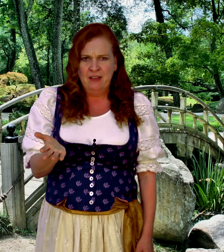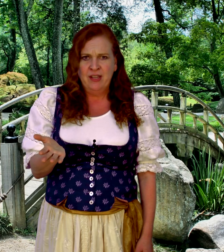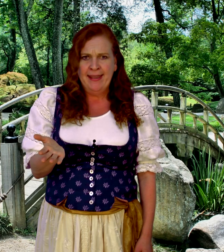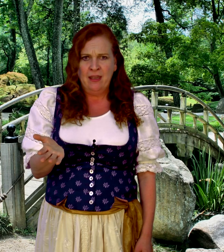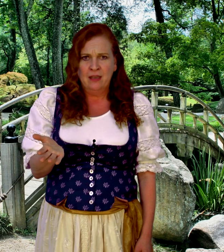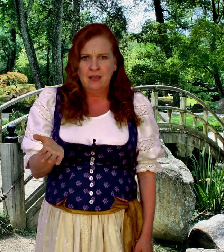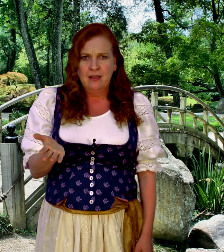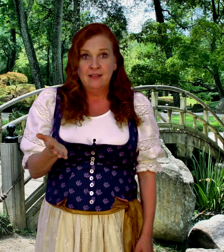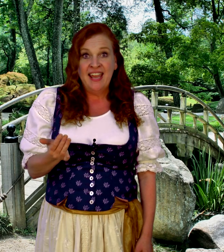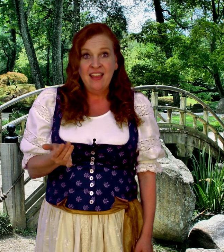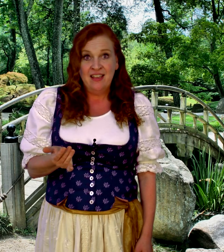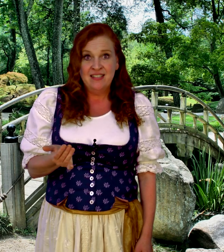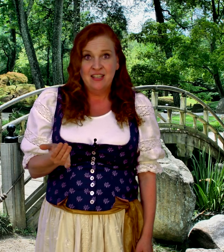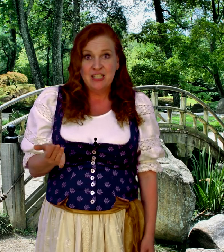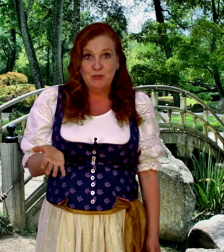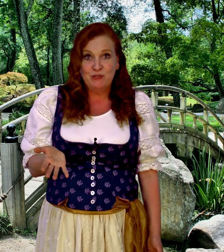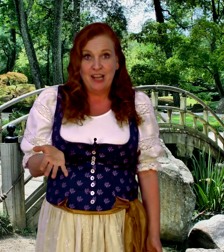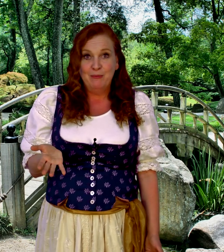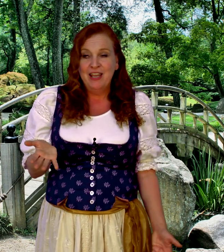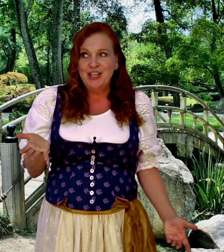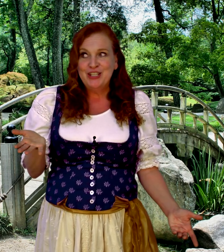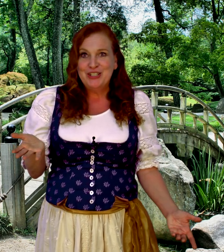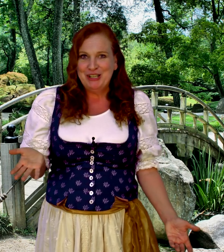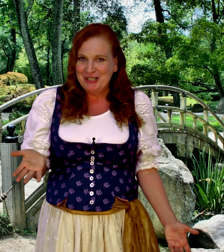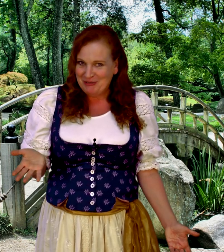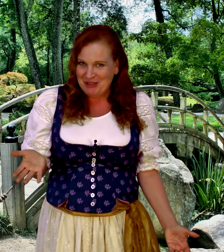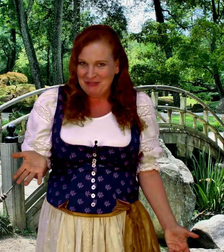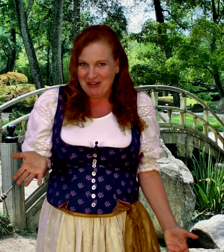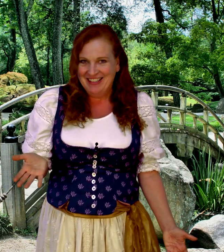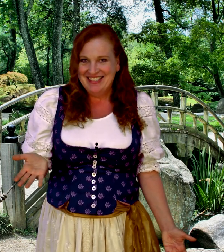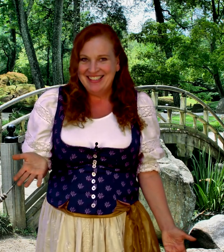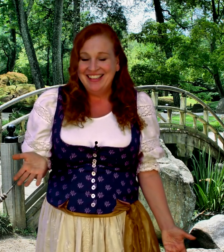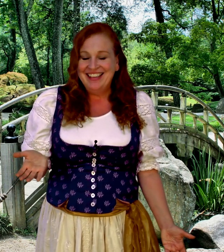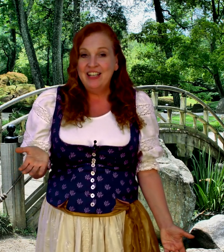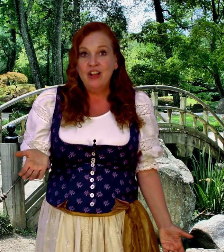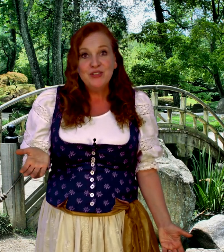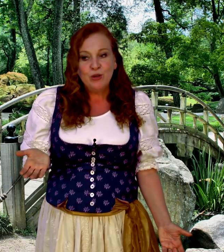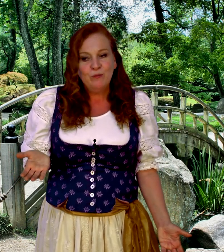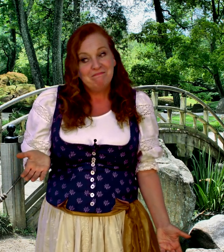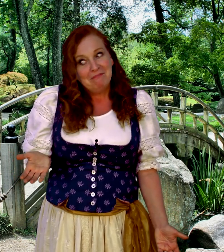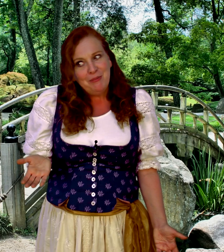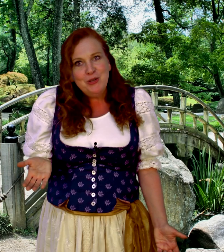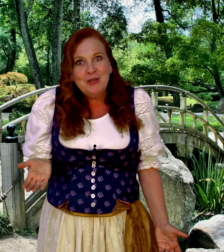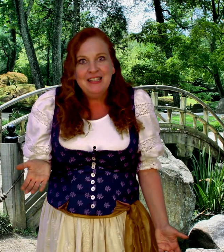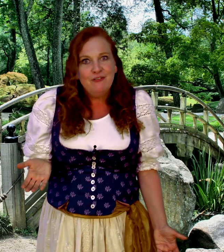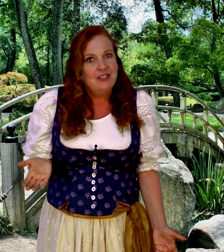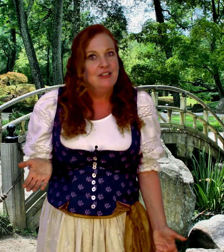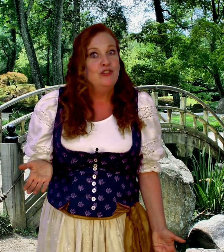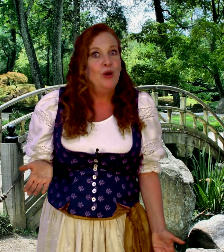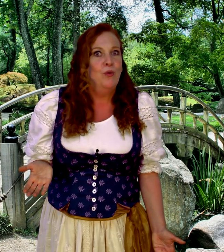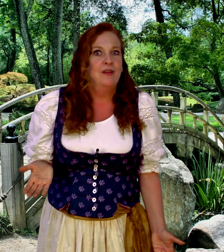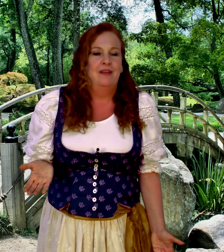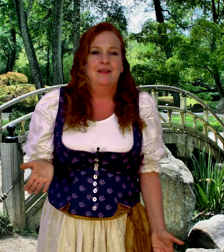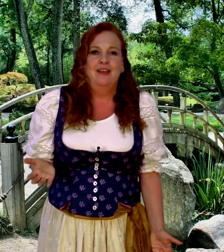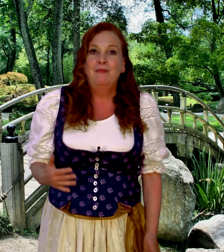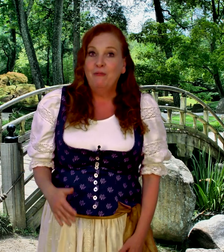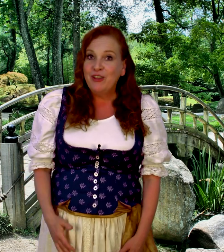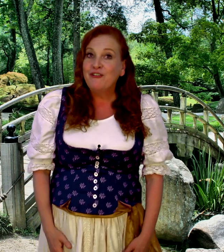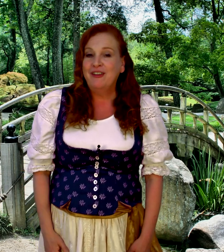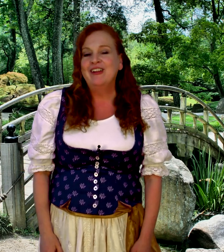of liking, like us, subscribe, share us with your friends, and also maybe you could leave a little note about what your favorite